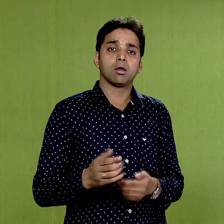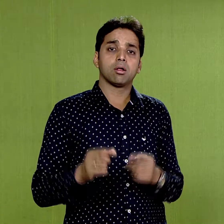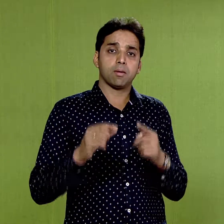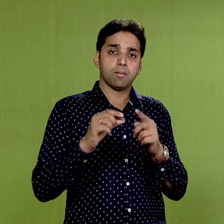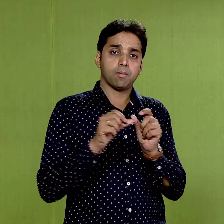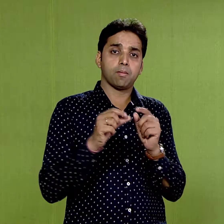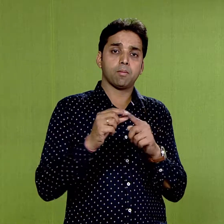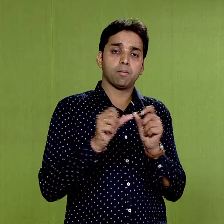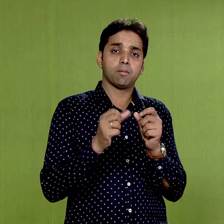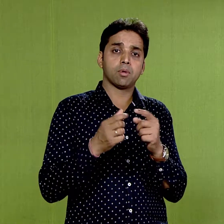ascetics.